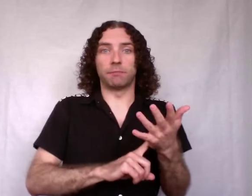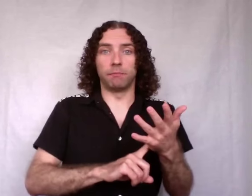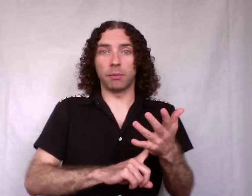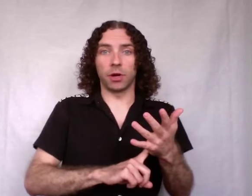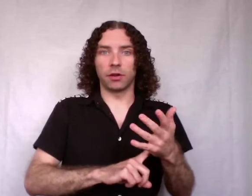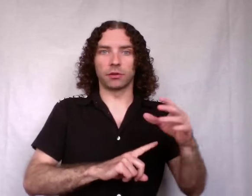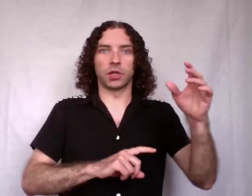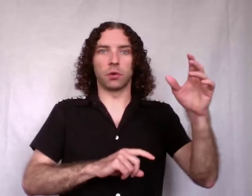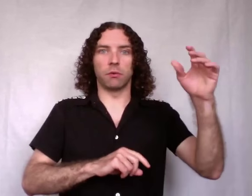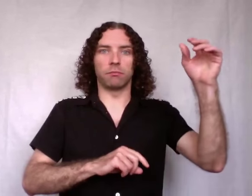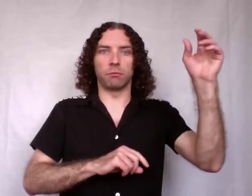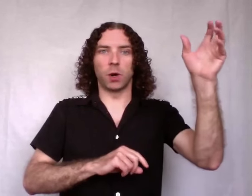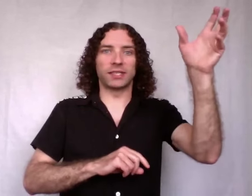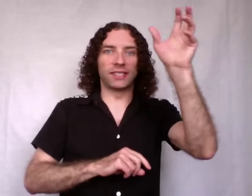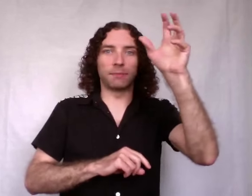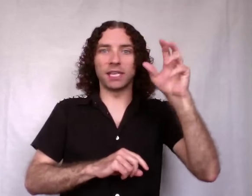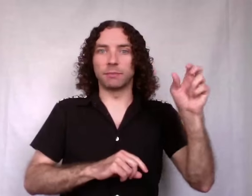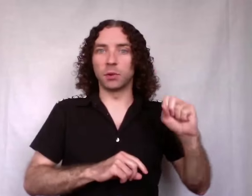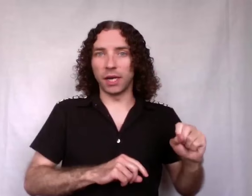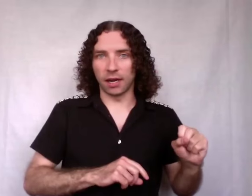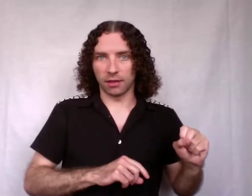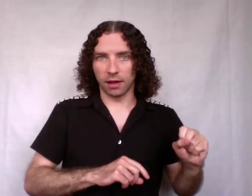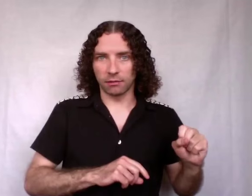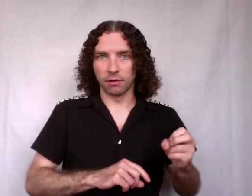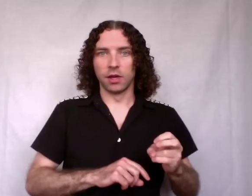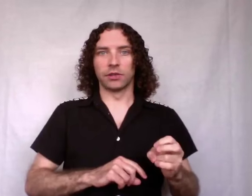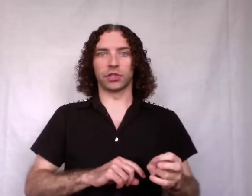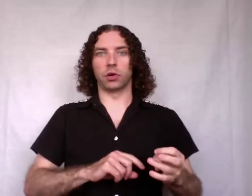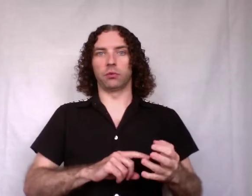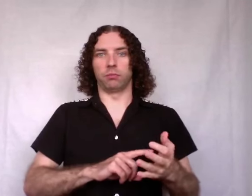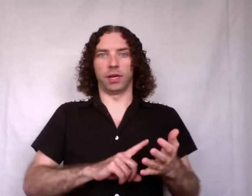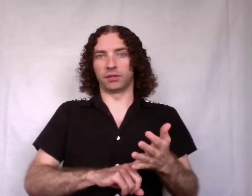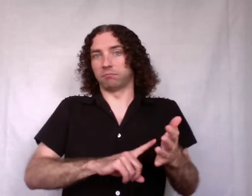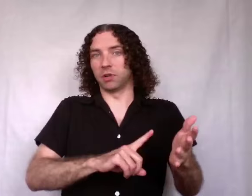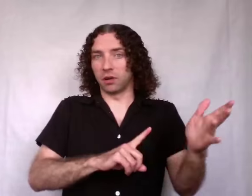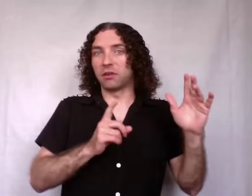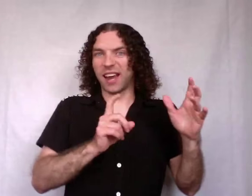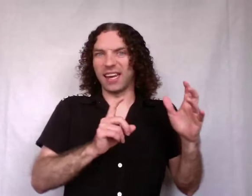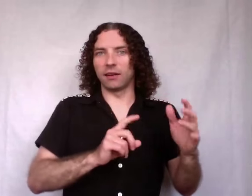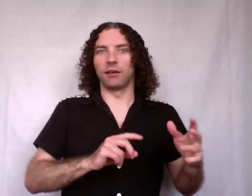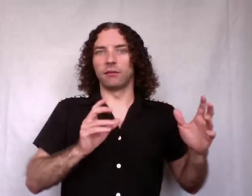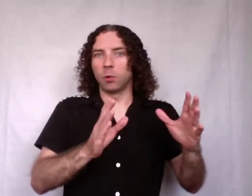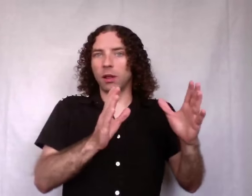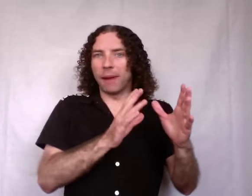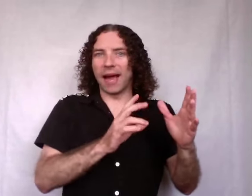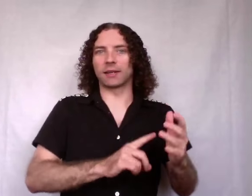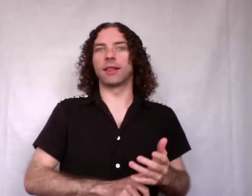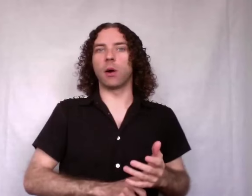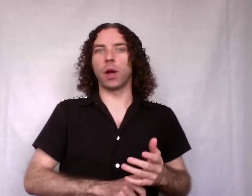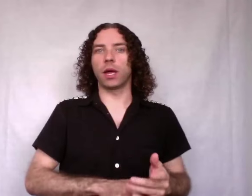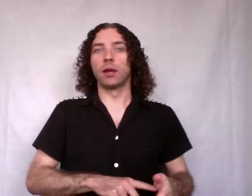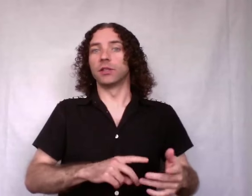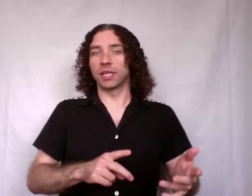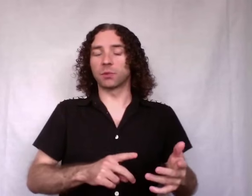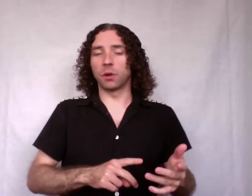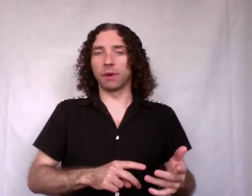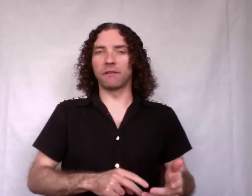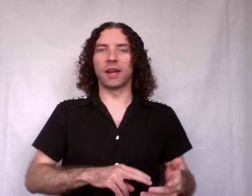memory. There's no wasted space between anything. So it's tight, well-packed that way. So that's one benefit.